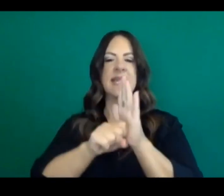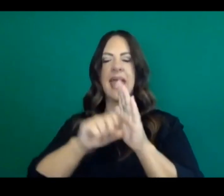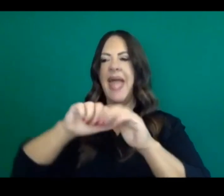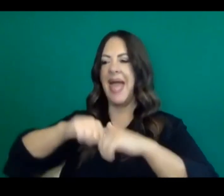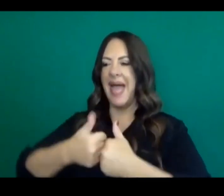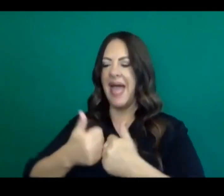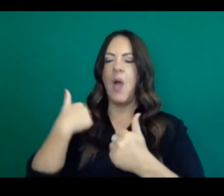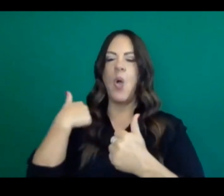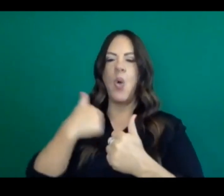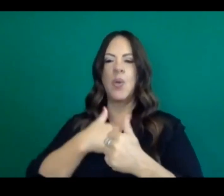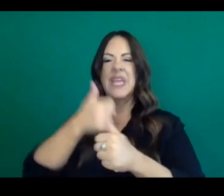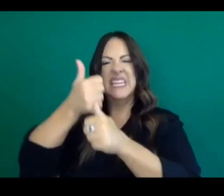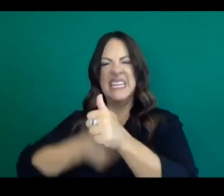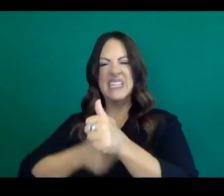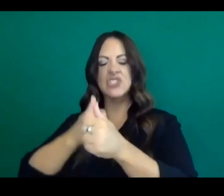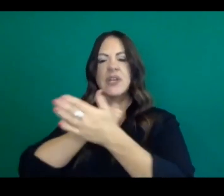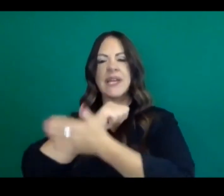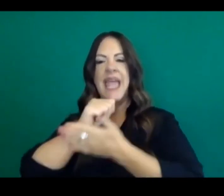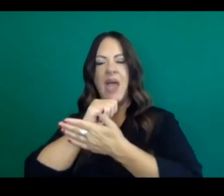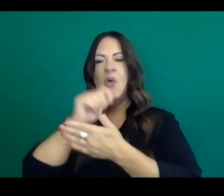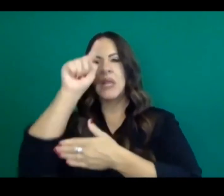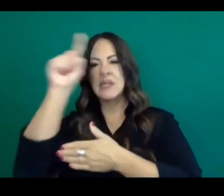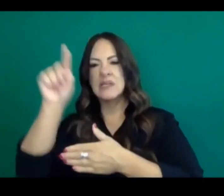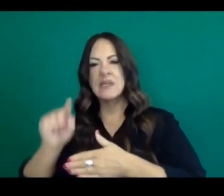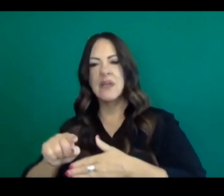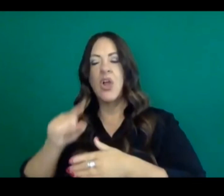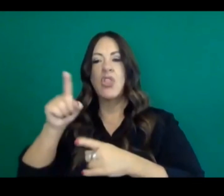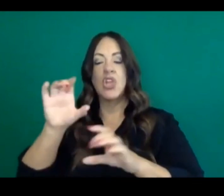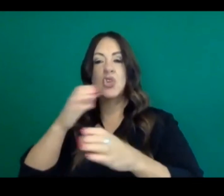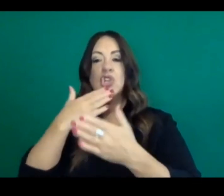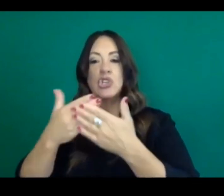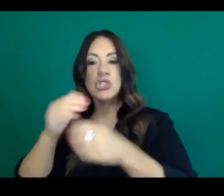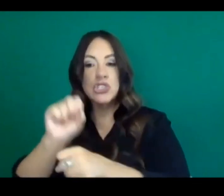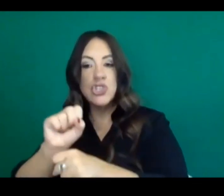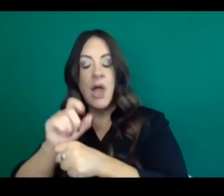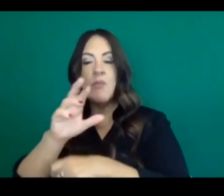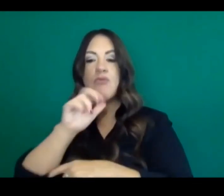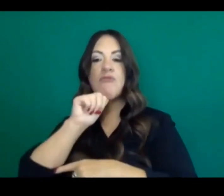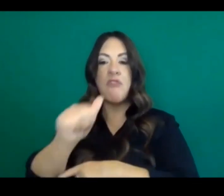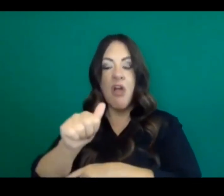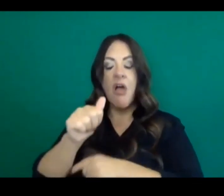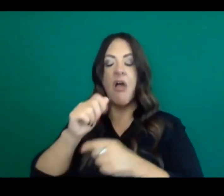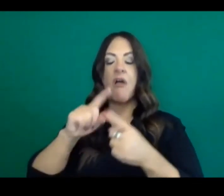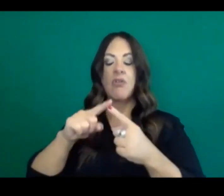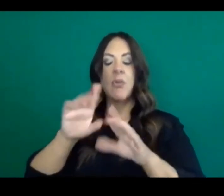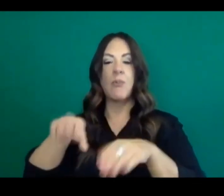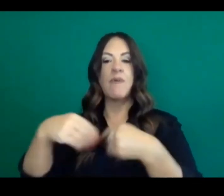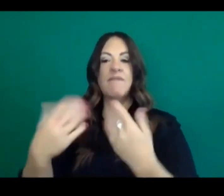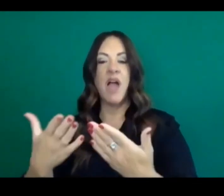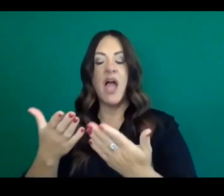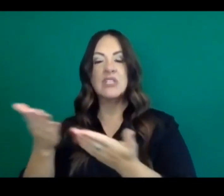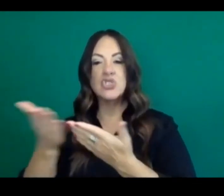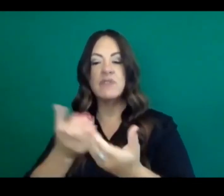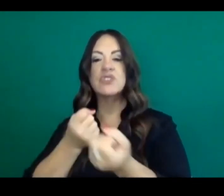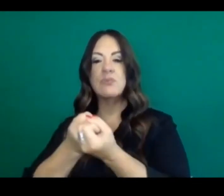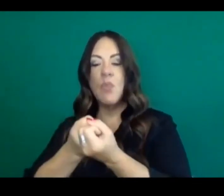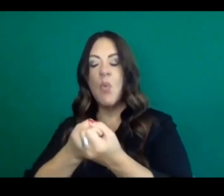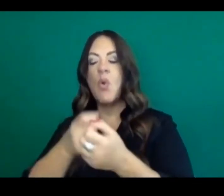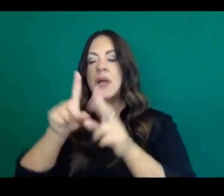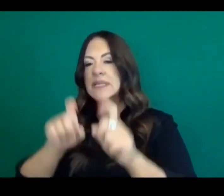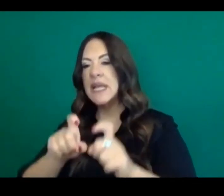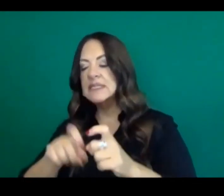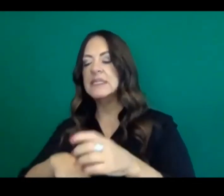counties are doing on focusing on equity, whether that comes in the form of focusing on testing and contact tracing and